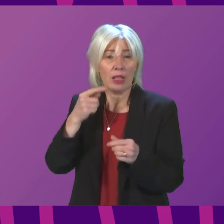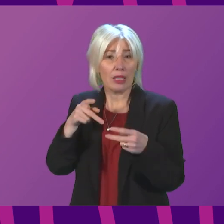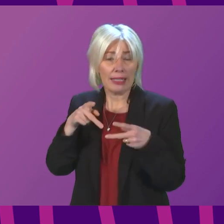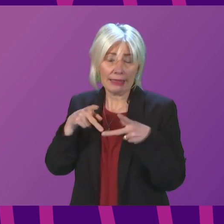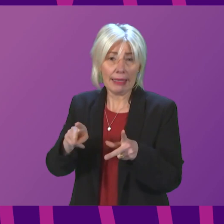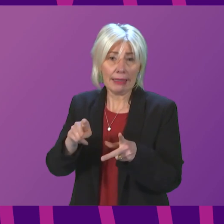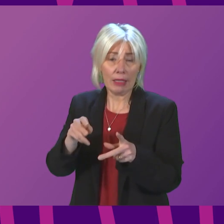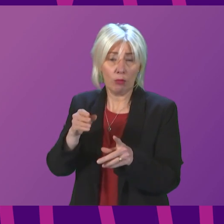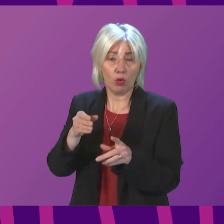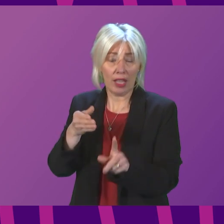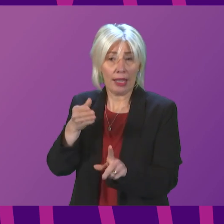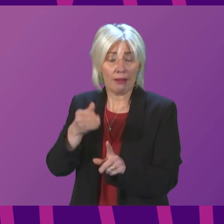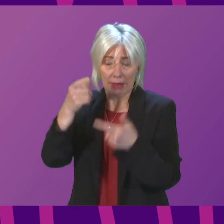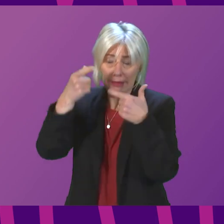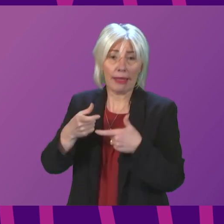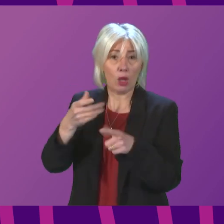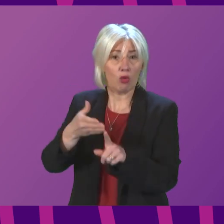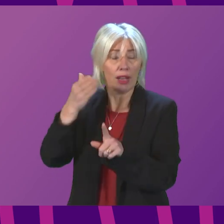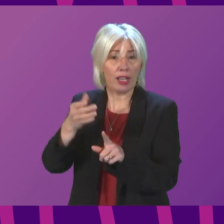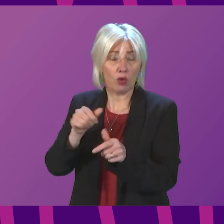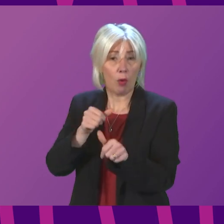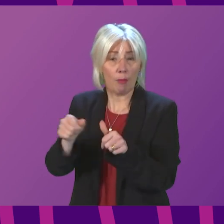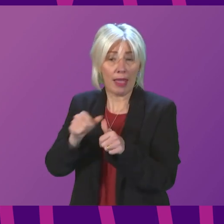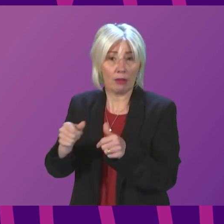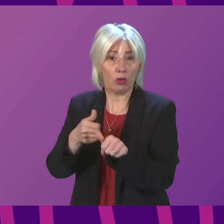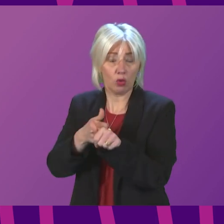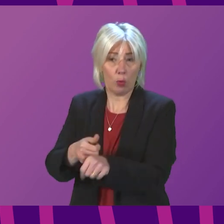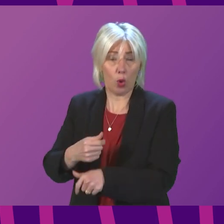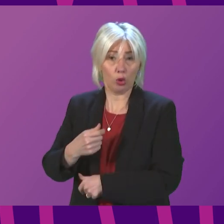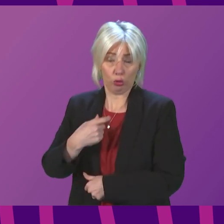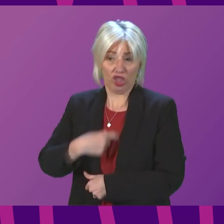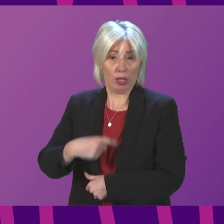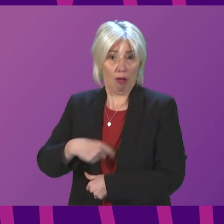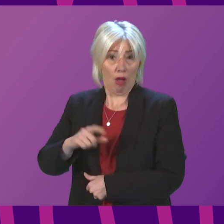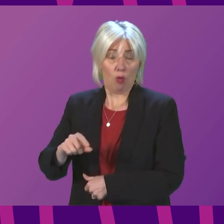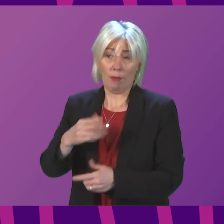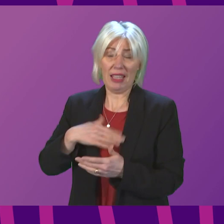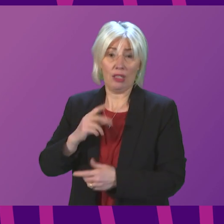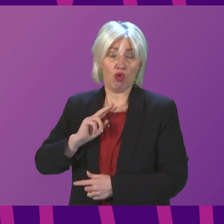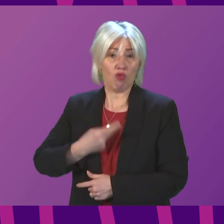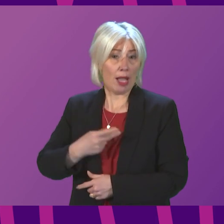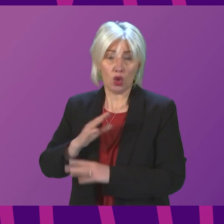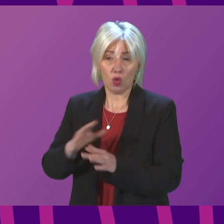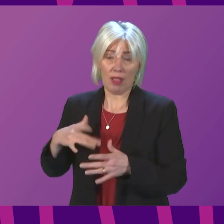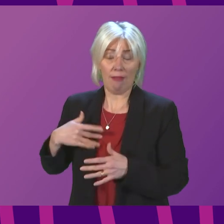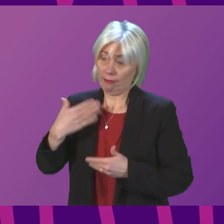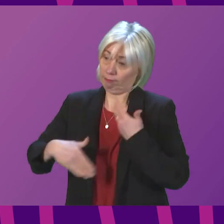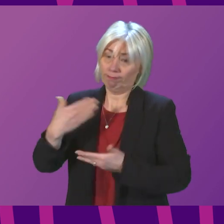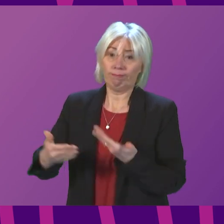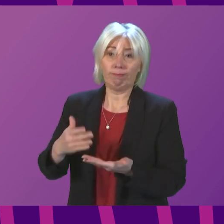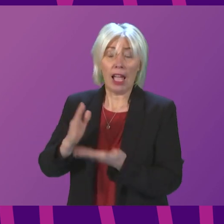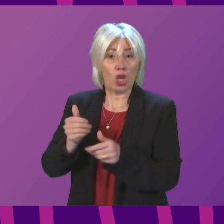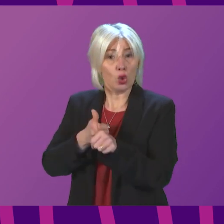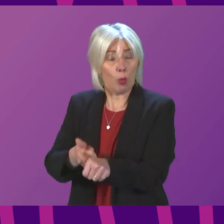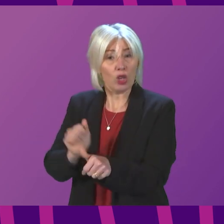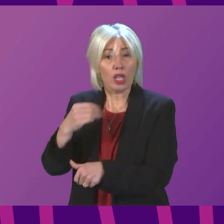legal recognition of gender would better support trans people to live their lives free from discrimination and supports the aims of the Draft Bill.